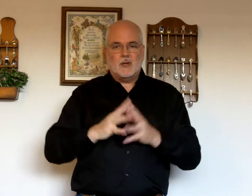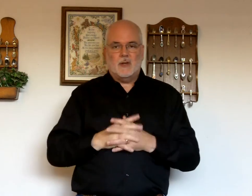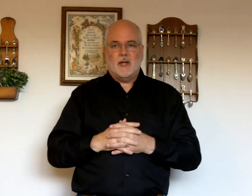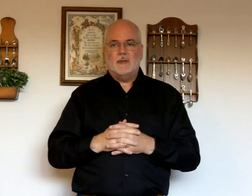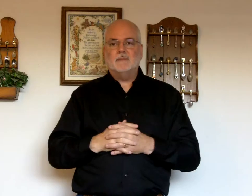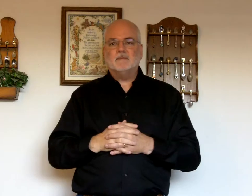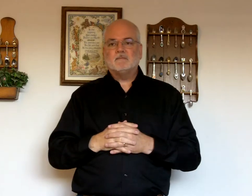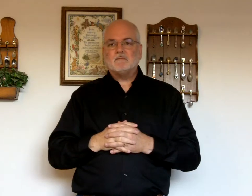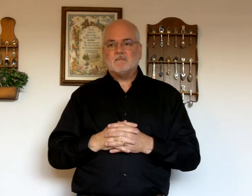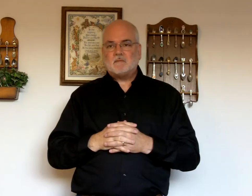on that.